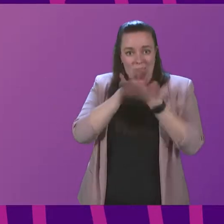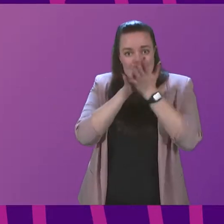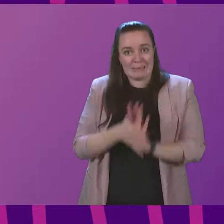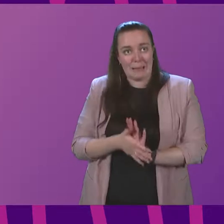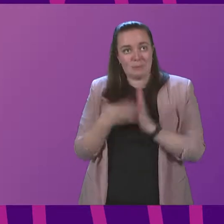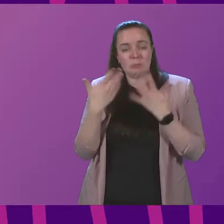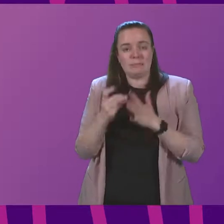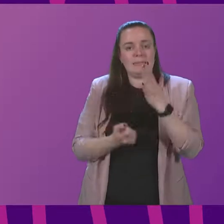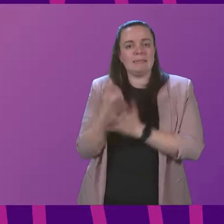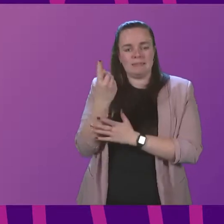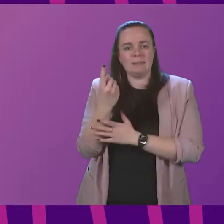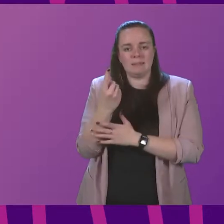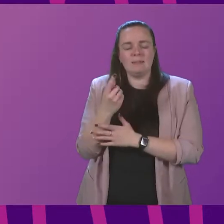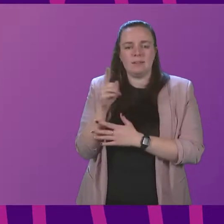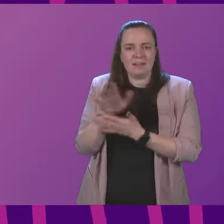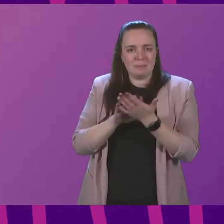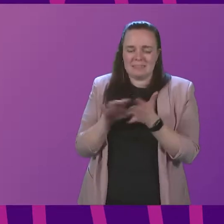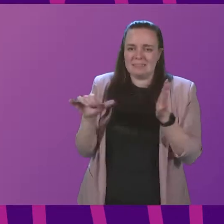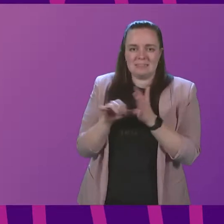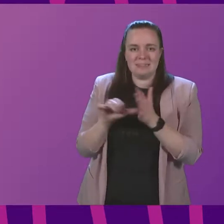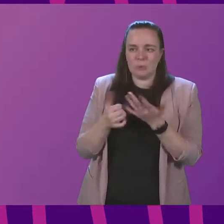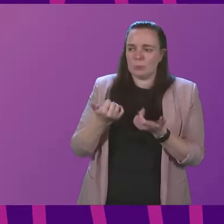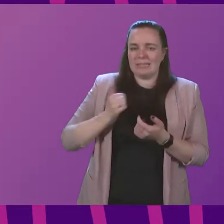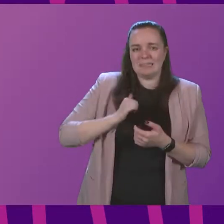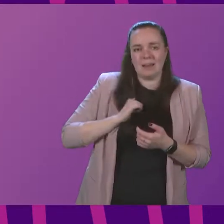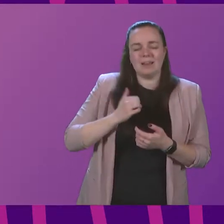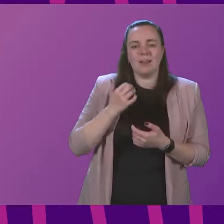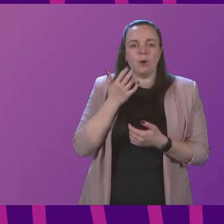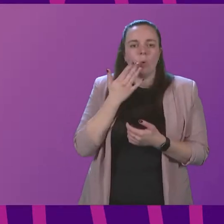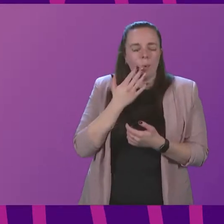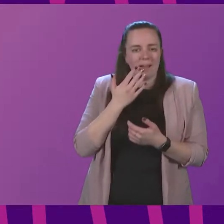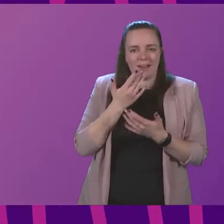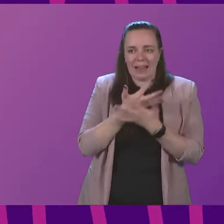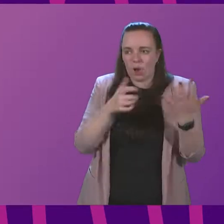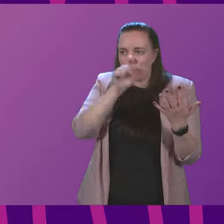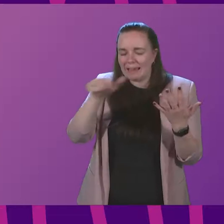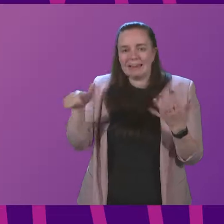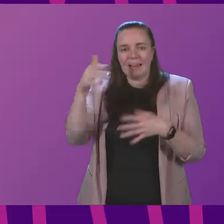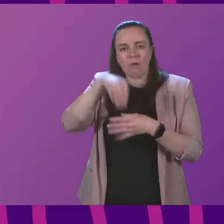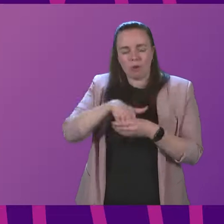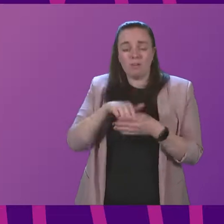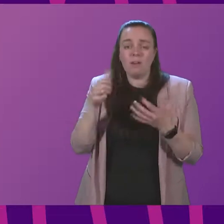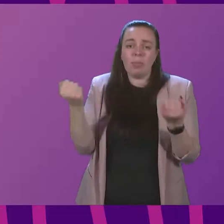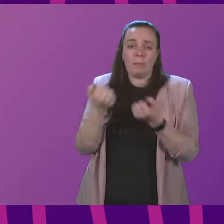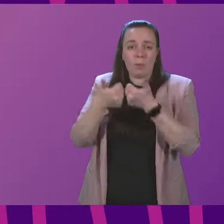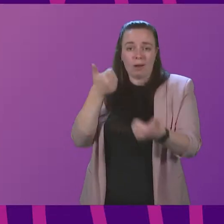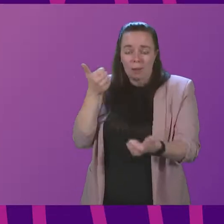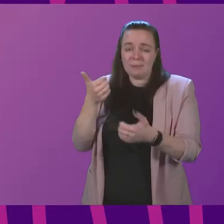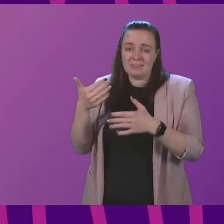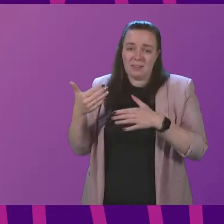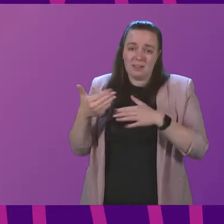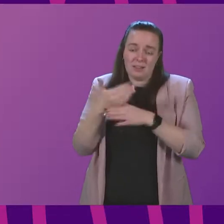has been caused, which makes it difficult to give a prediction on the numbers involved. Although the power companies are working